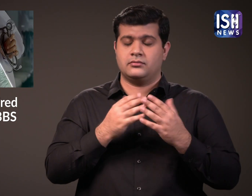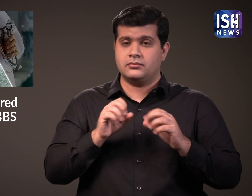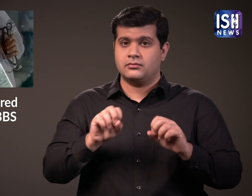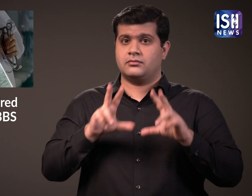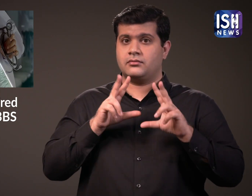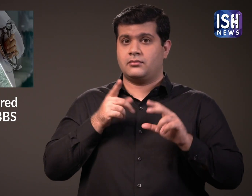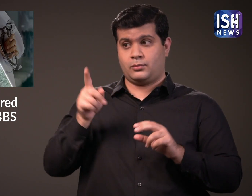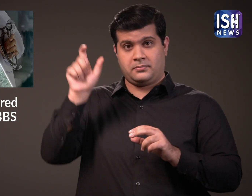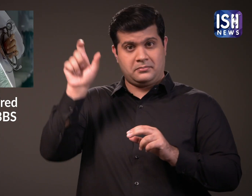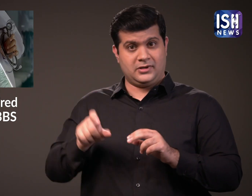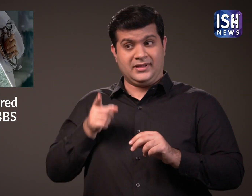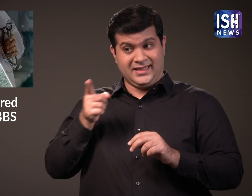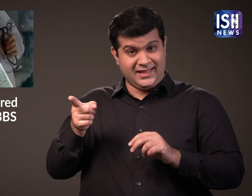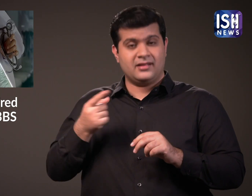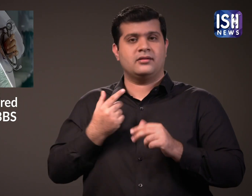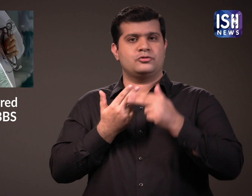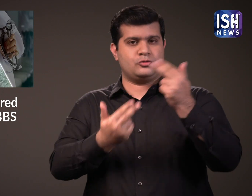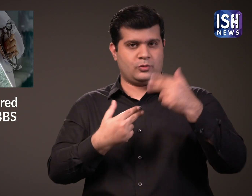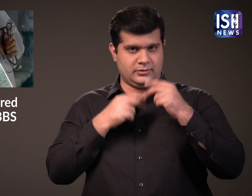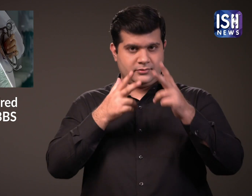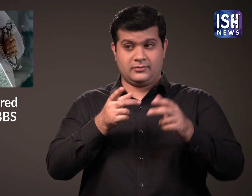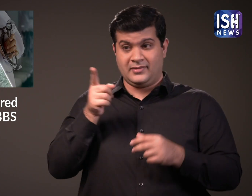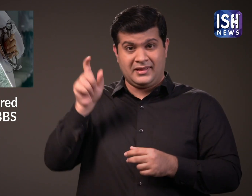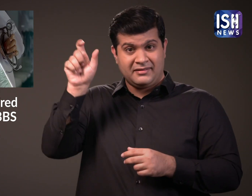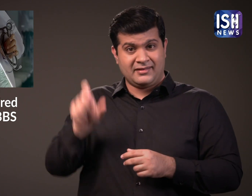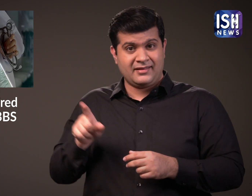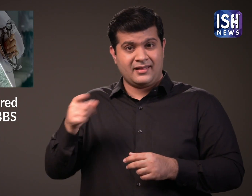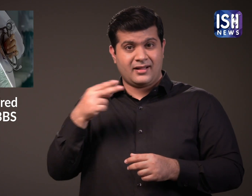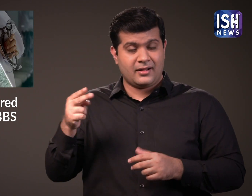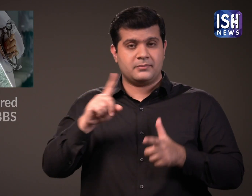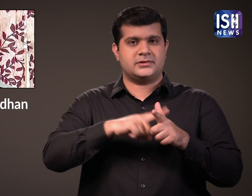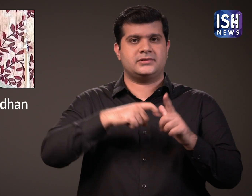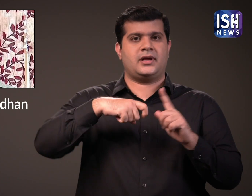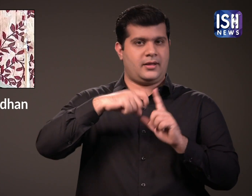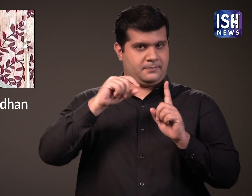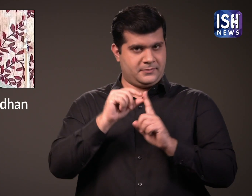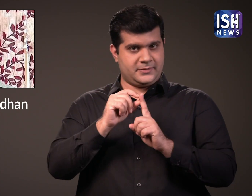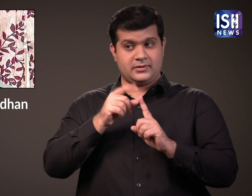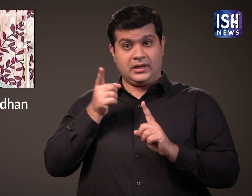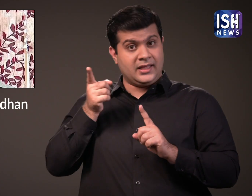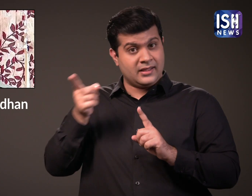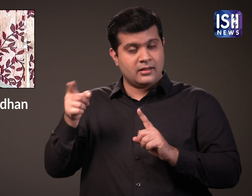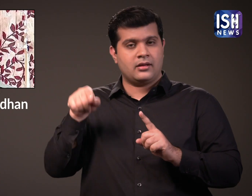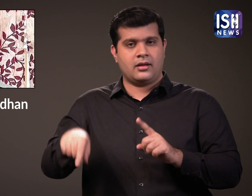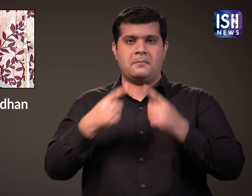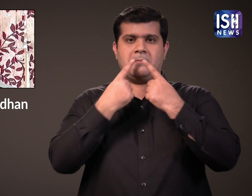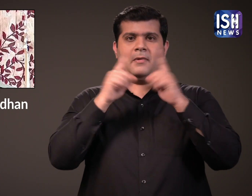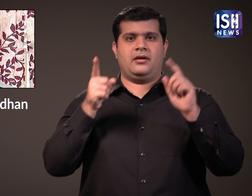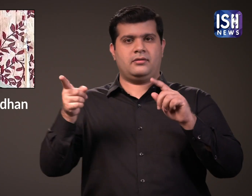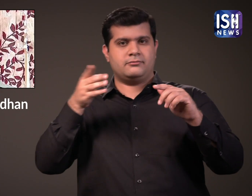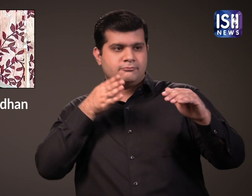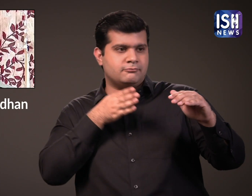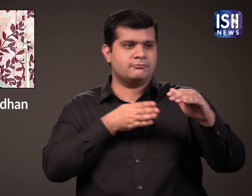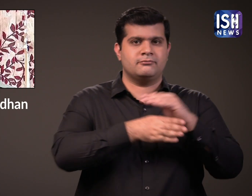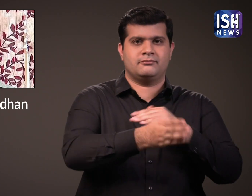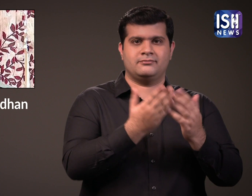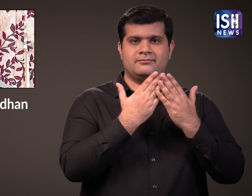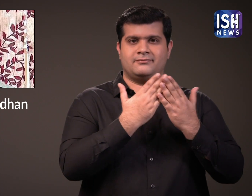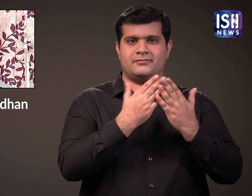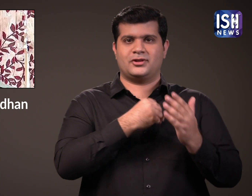Surprising isn't it? Let me tell you about him. His name is Jay Kishor Padhan. He cleared the NEET exam and